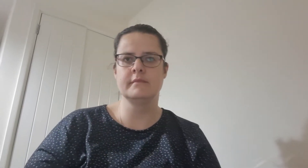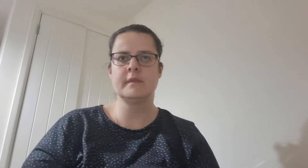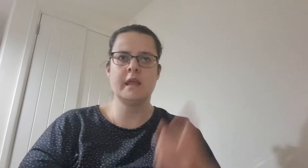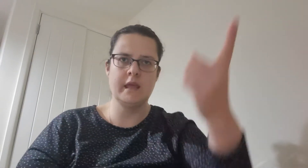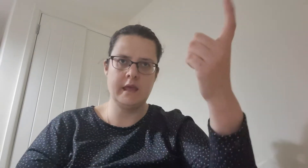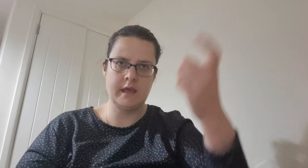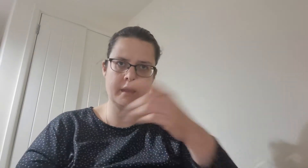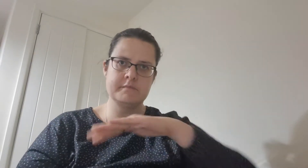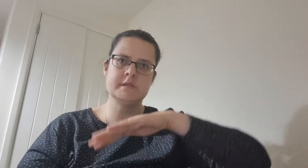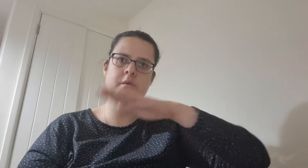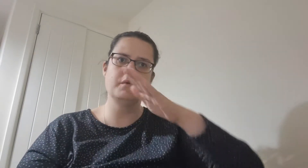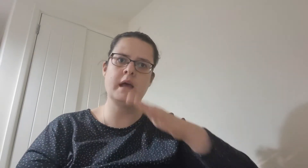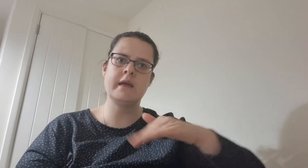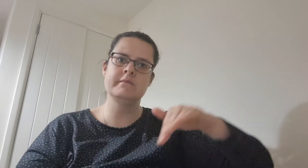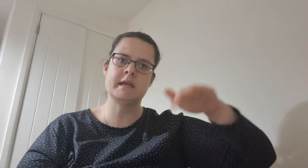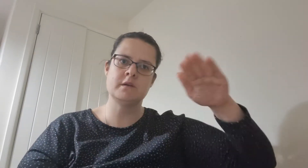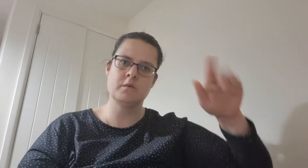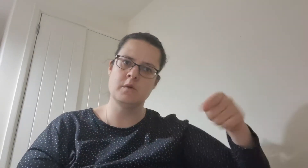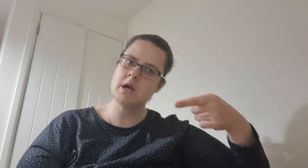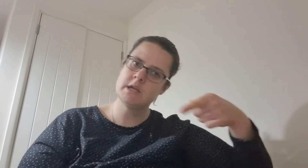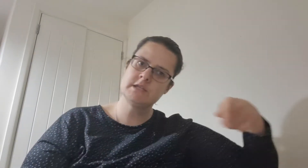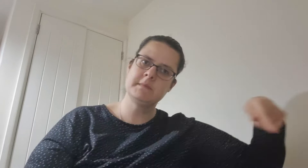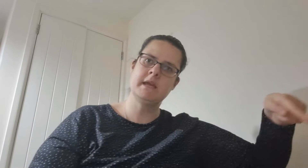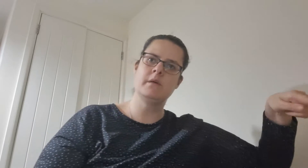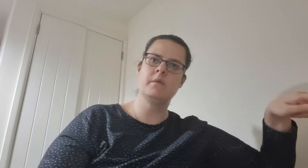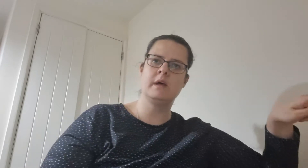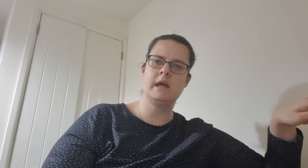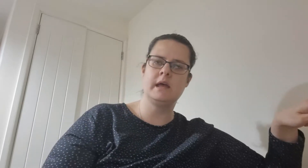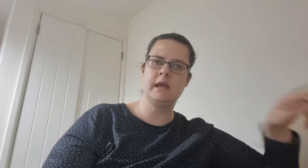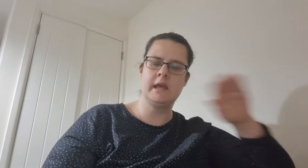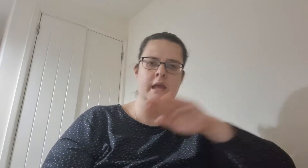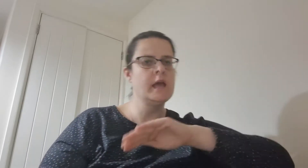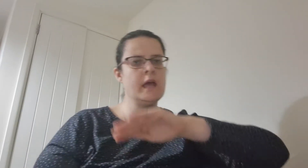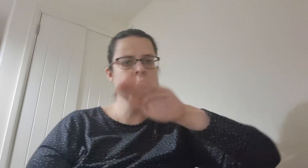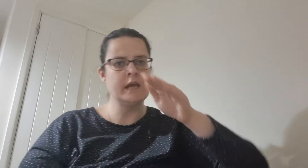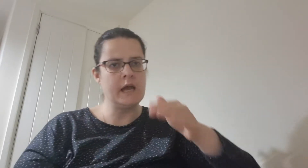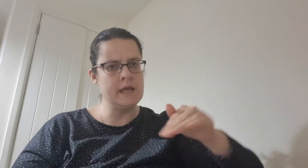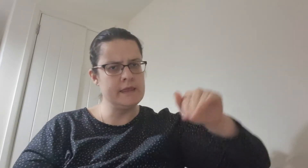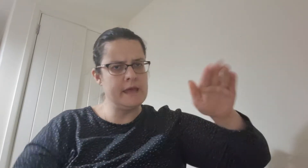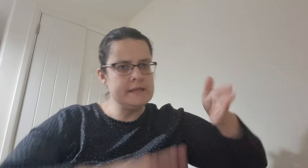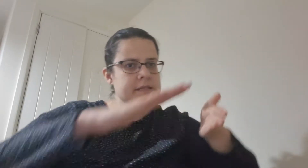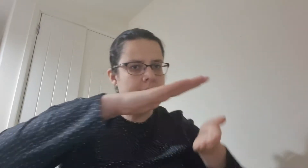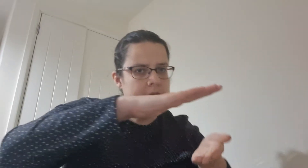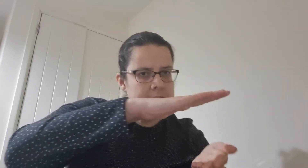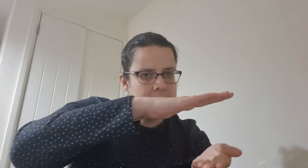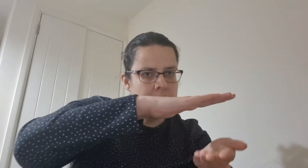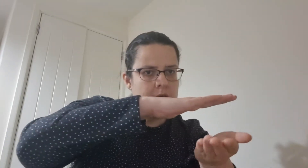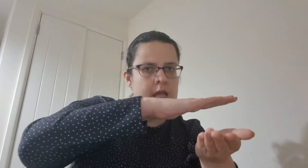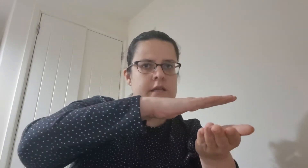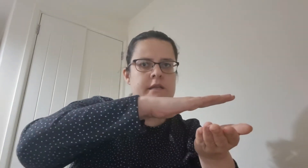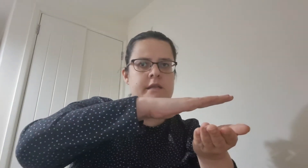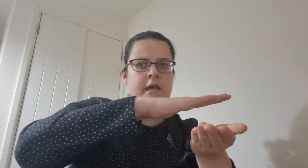Here comes a wave meant to wash me away, a tide that is taking me under